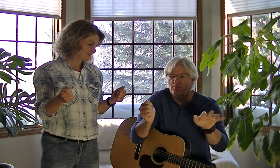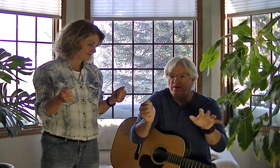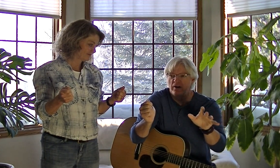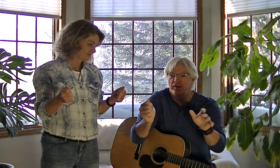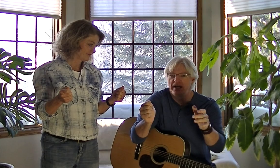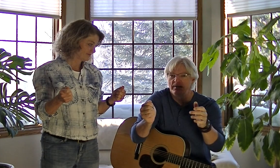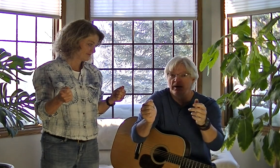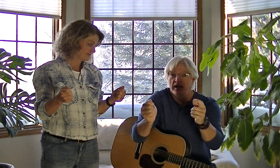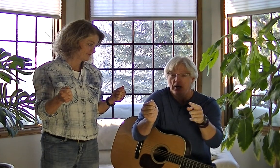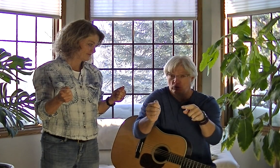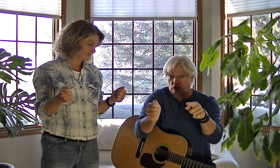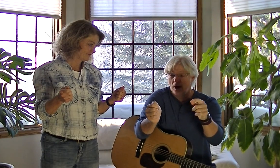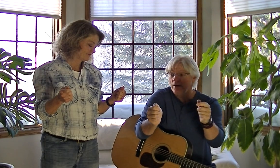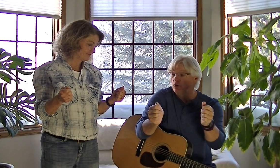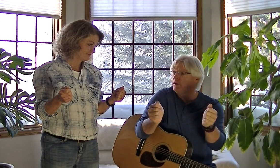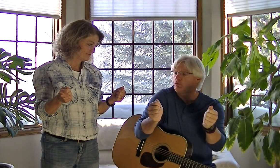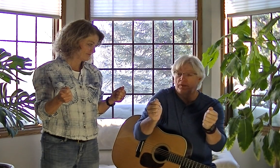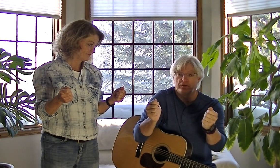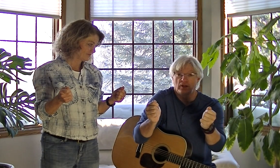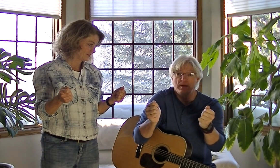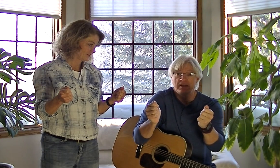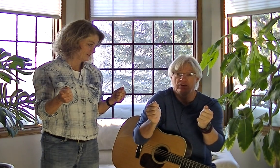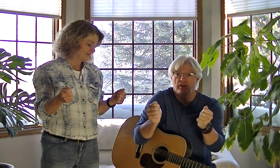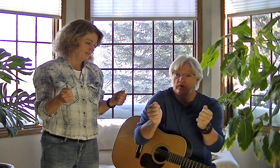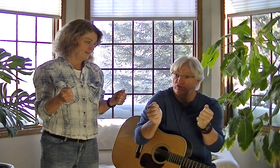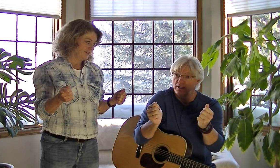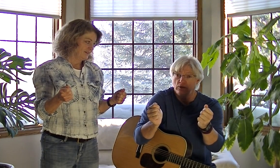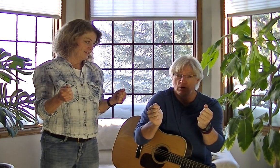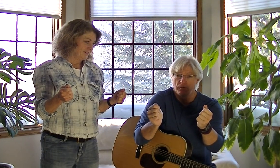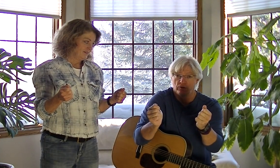better than anybody. So try to do this with us and make this sound because I need drummers.